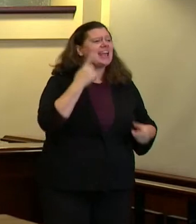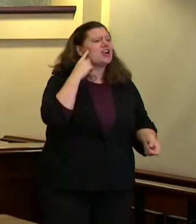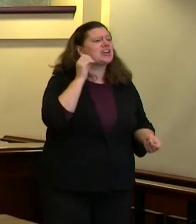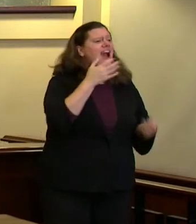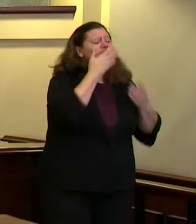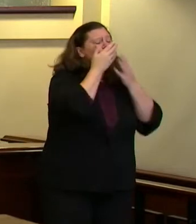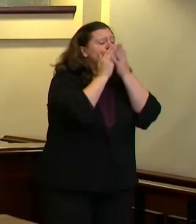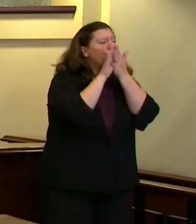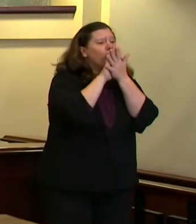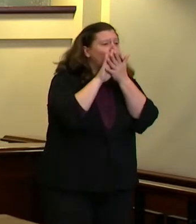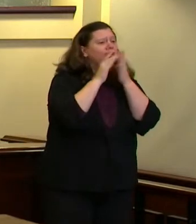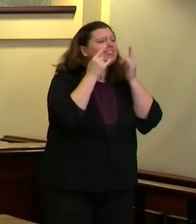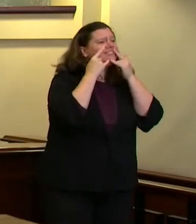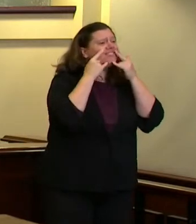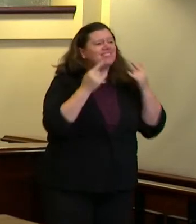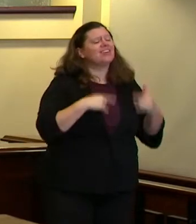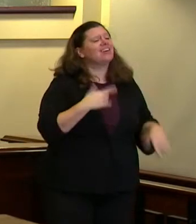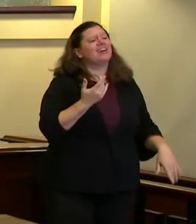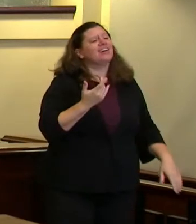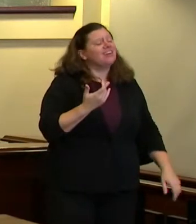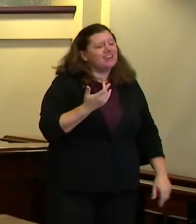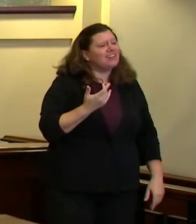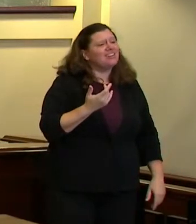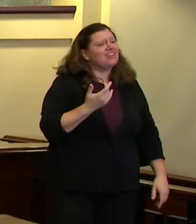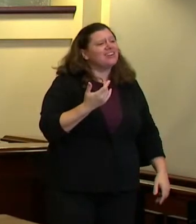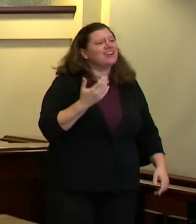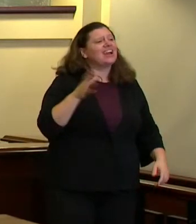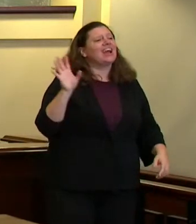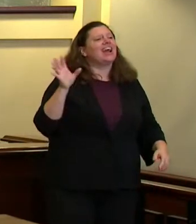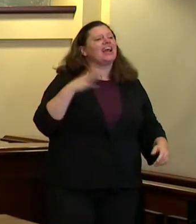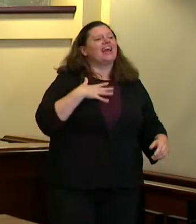sorry there there's like a fan or something right behind you